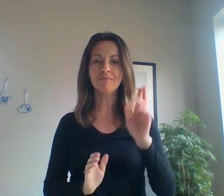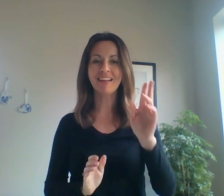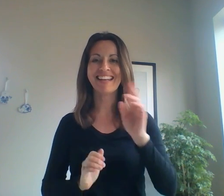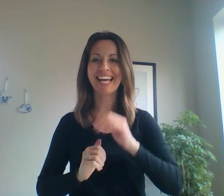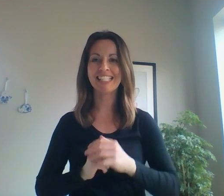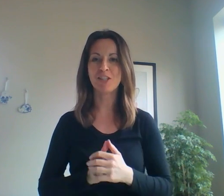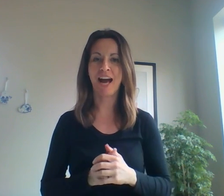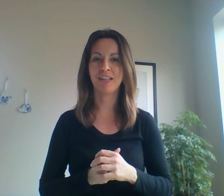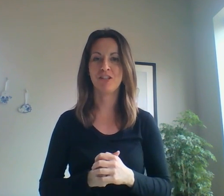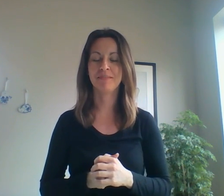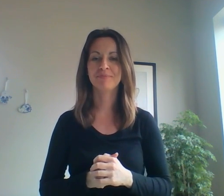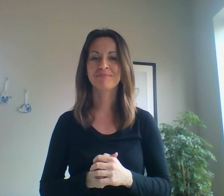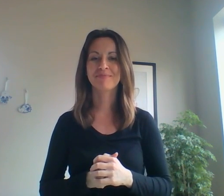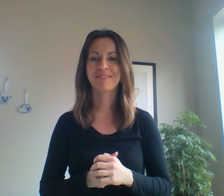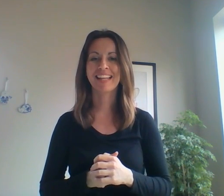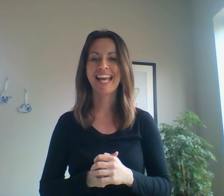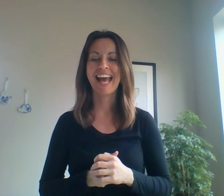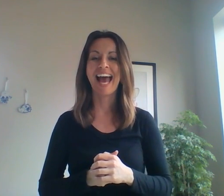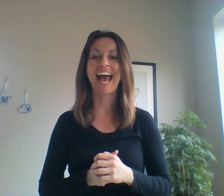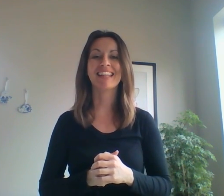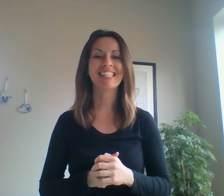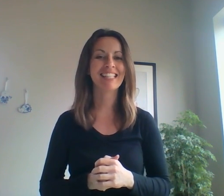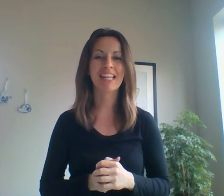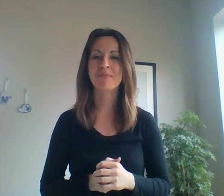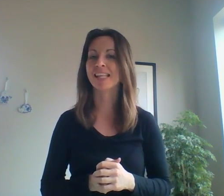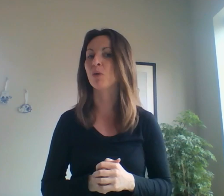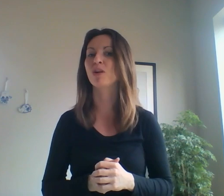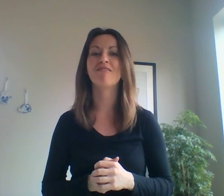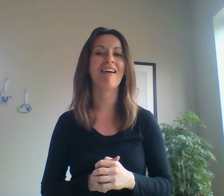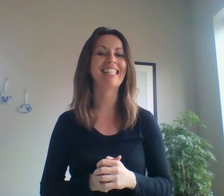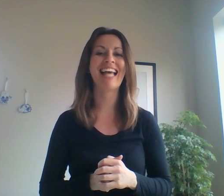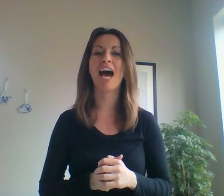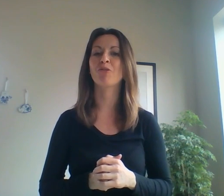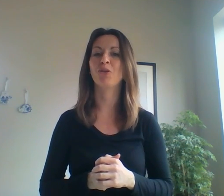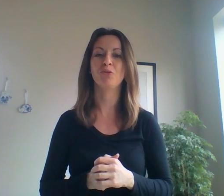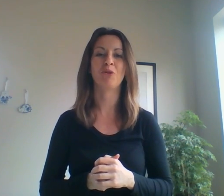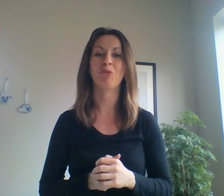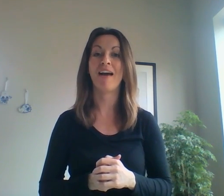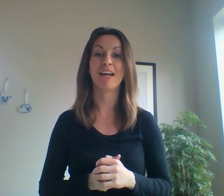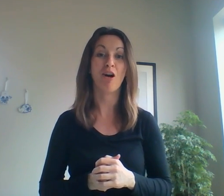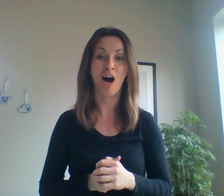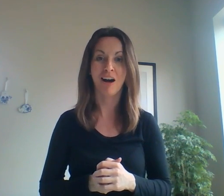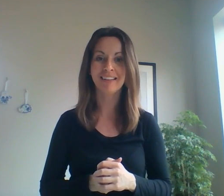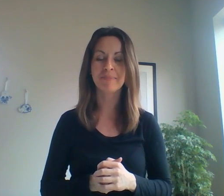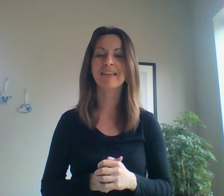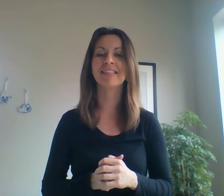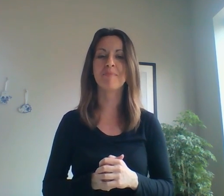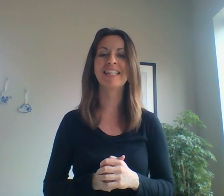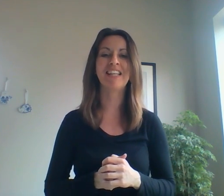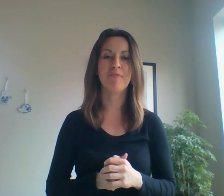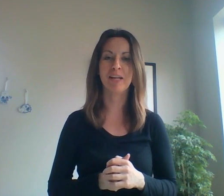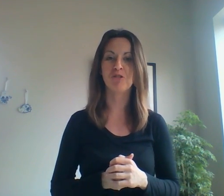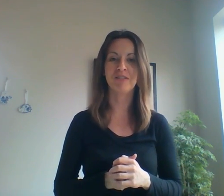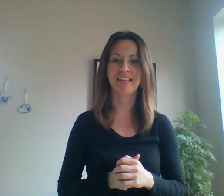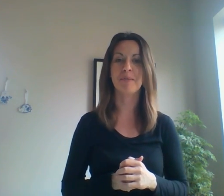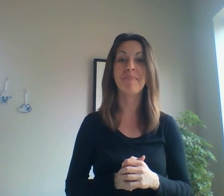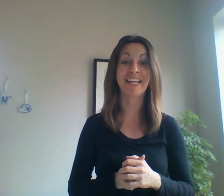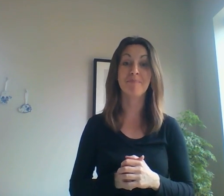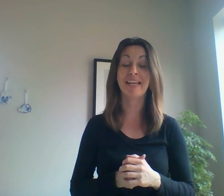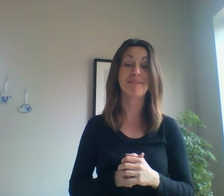Next strategy. And this is something that will not sound new to you at all, because I must have mentioned it many, many,